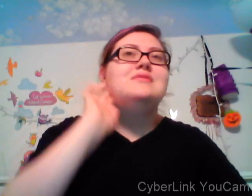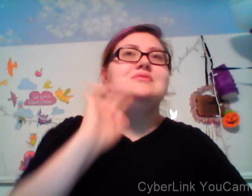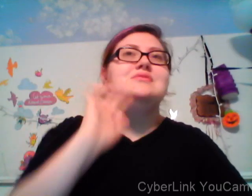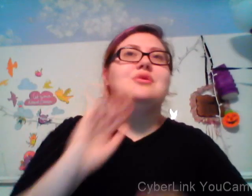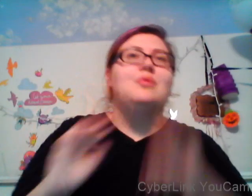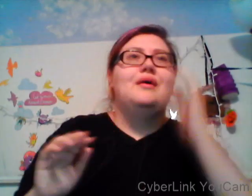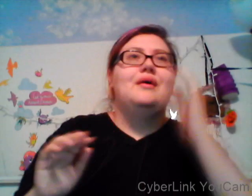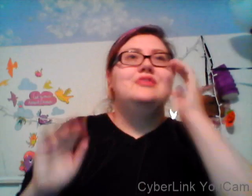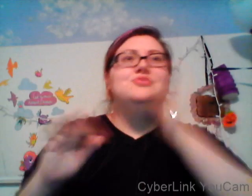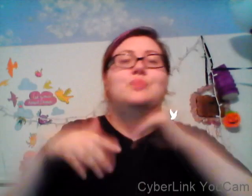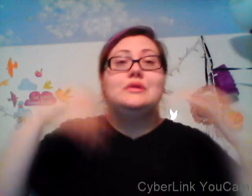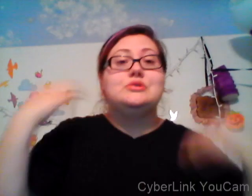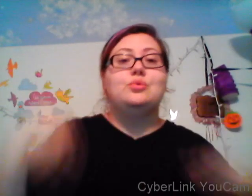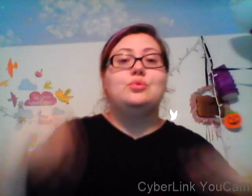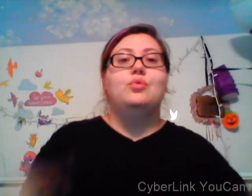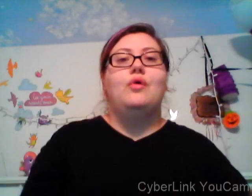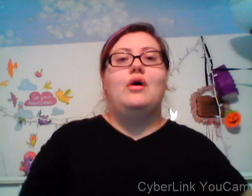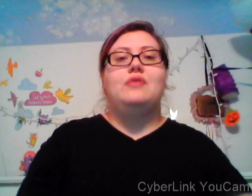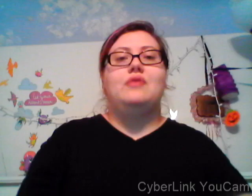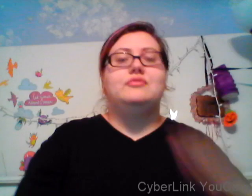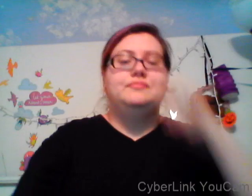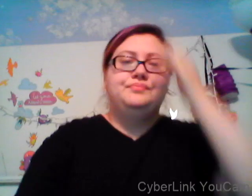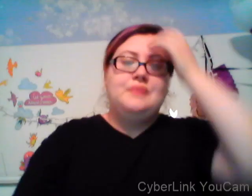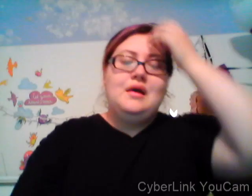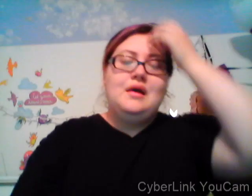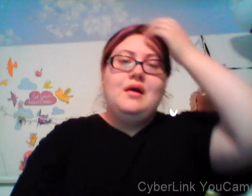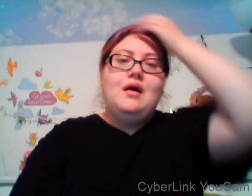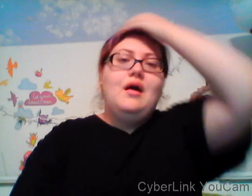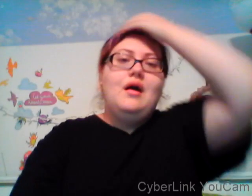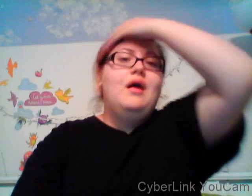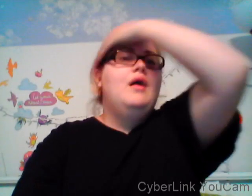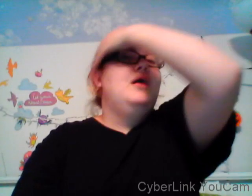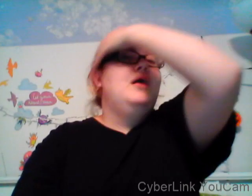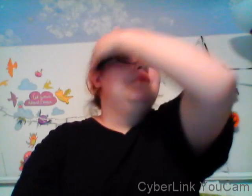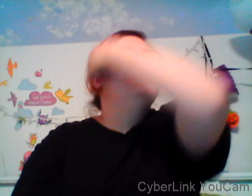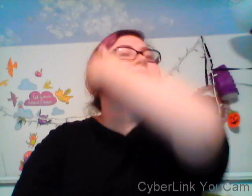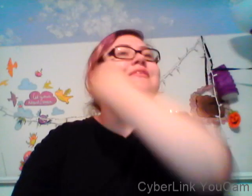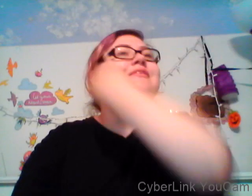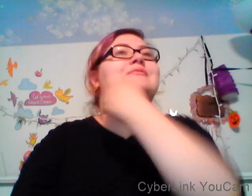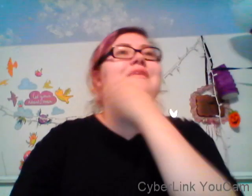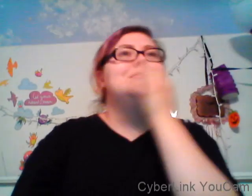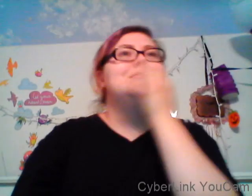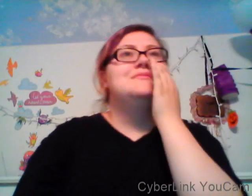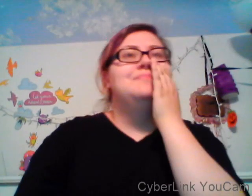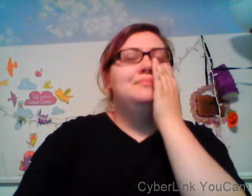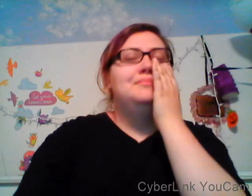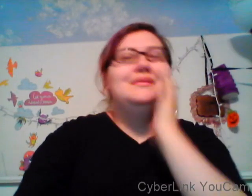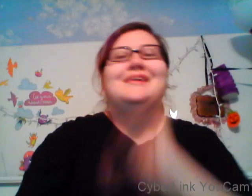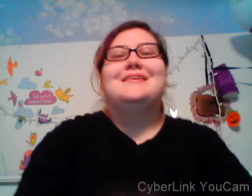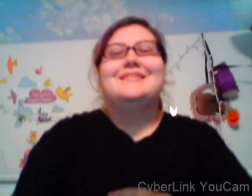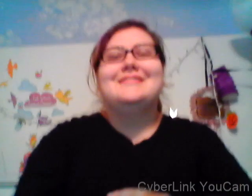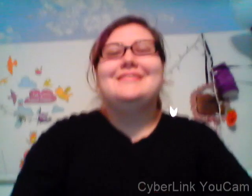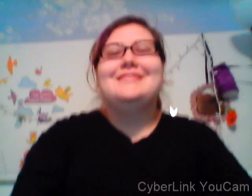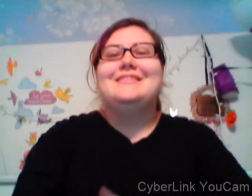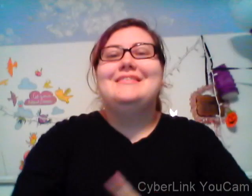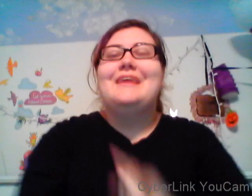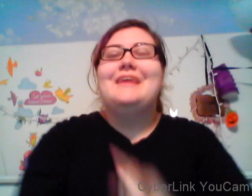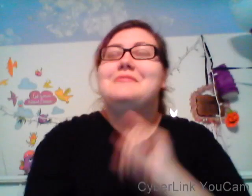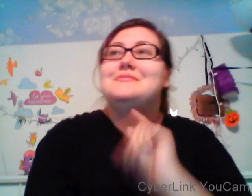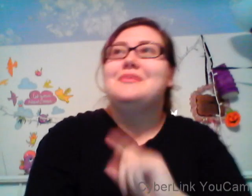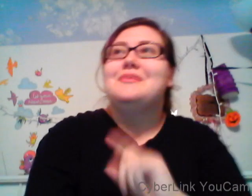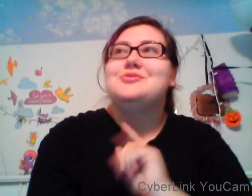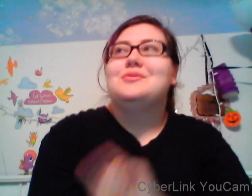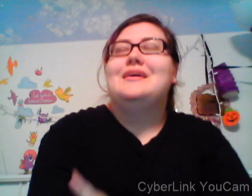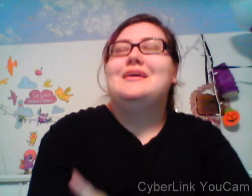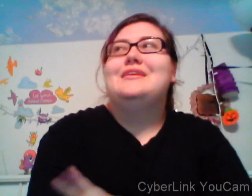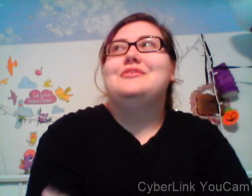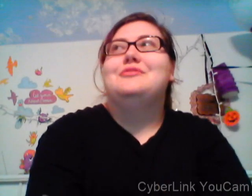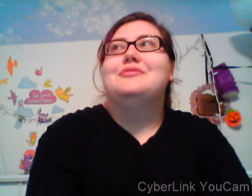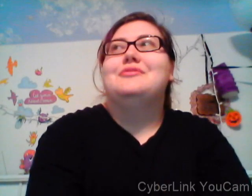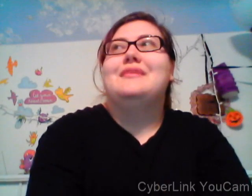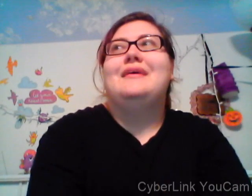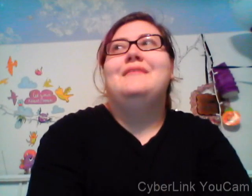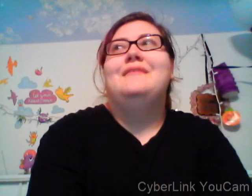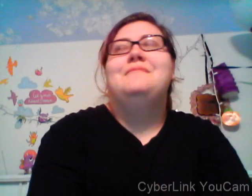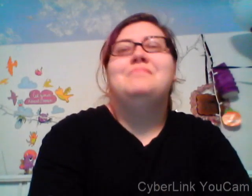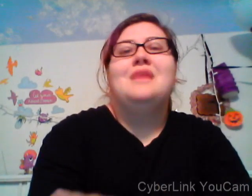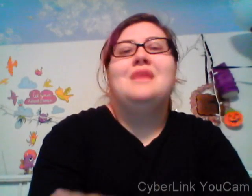90 and then the next day for the next five days it did nothing but pour.